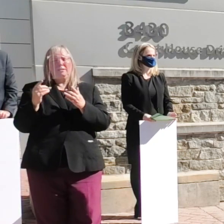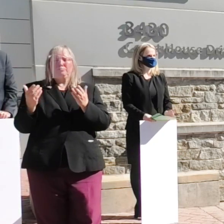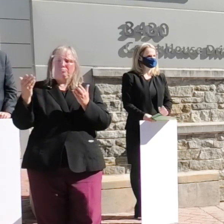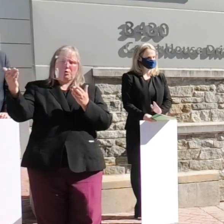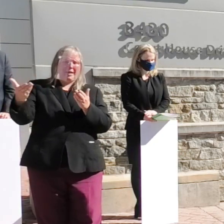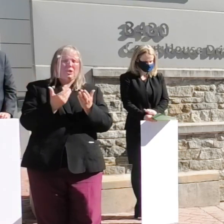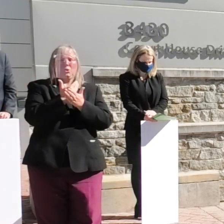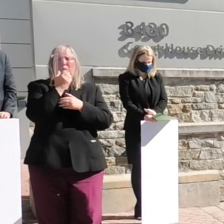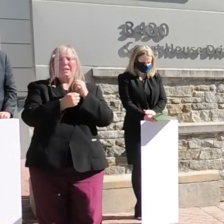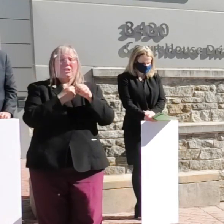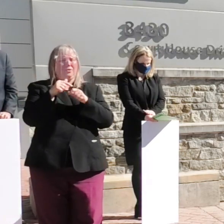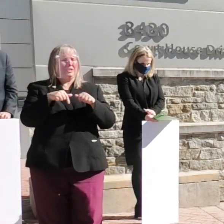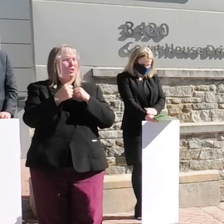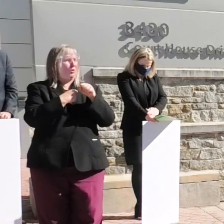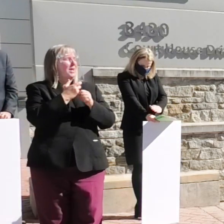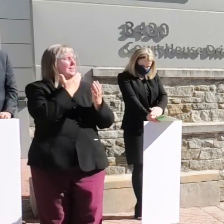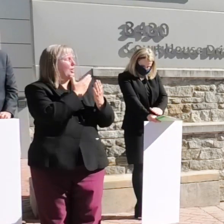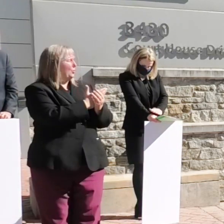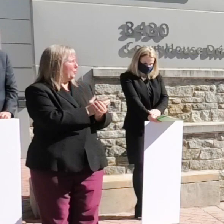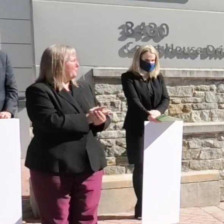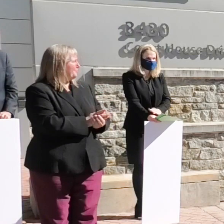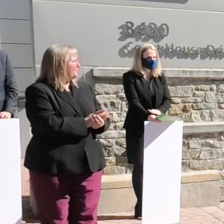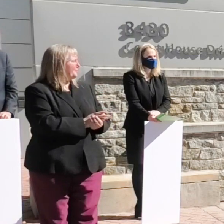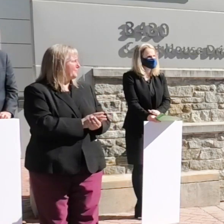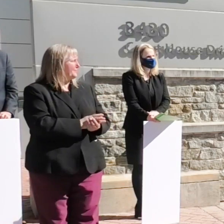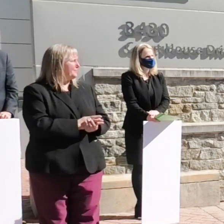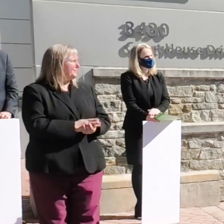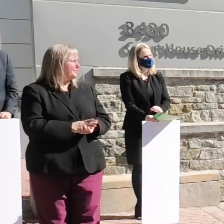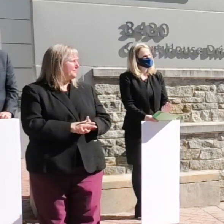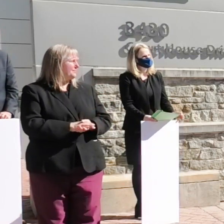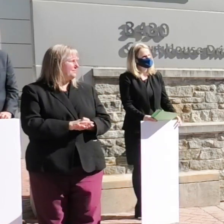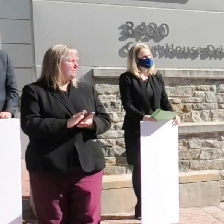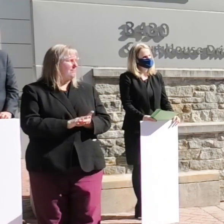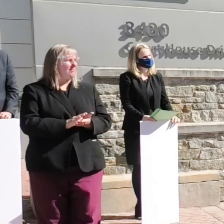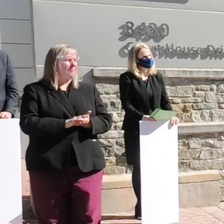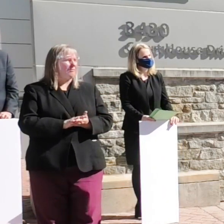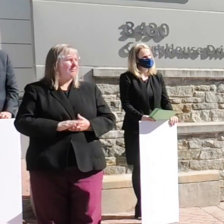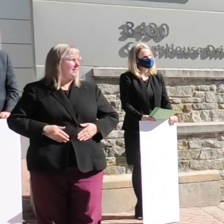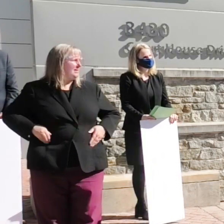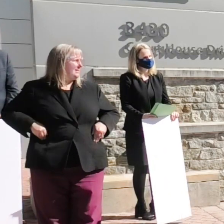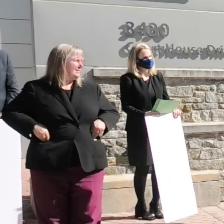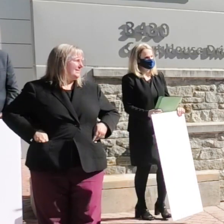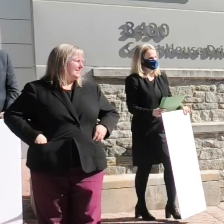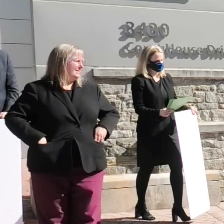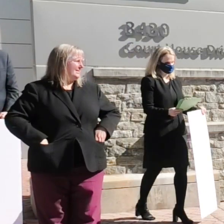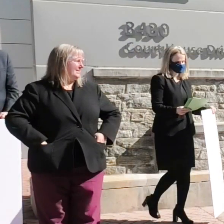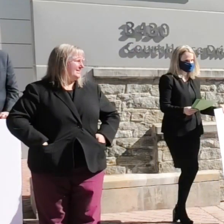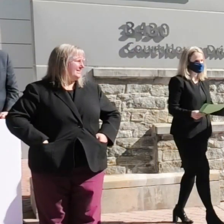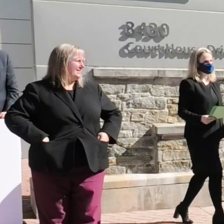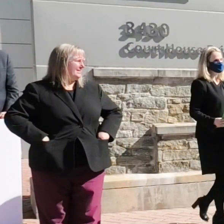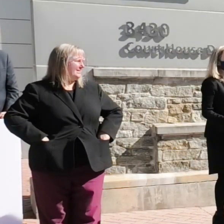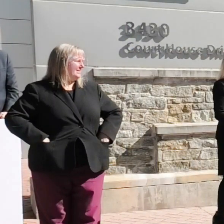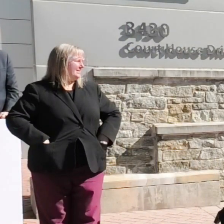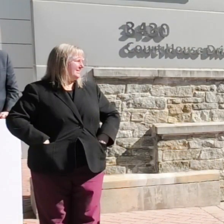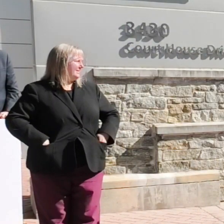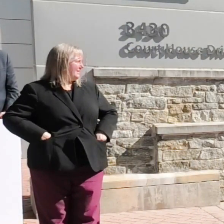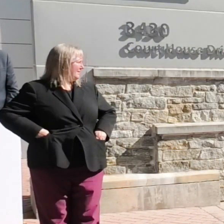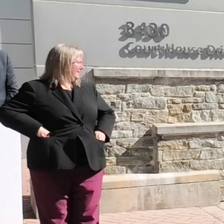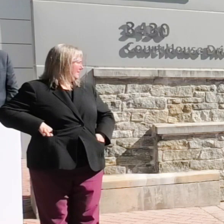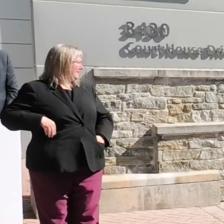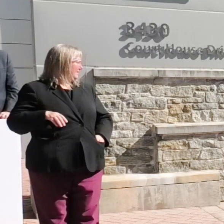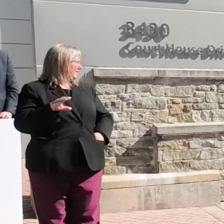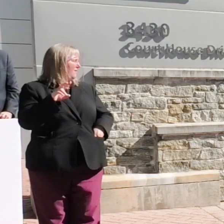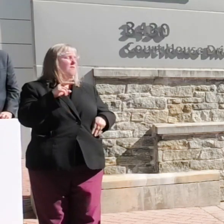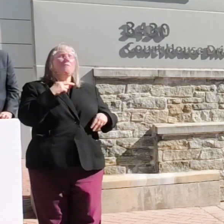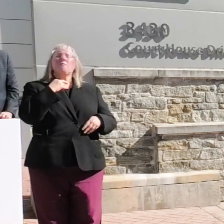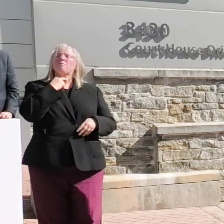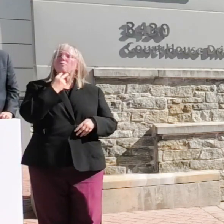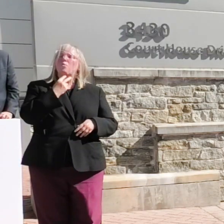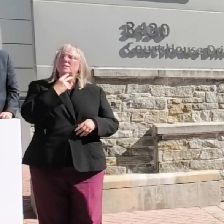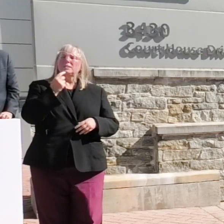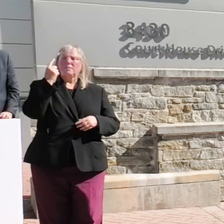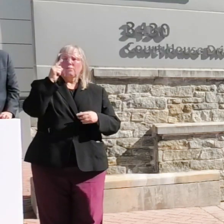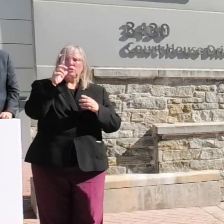voices